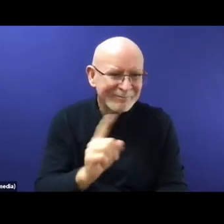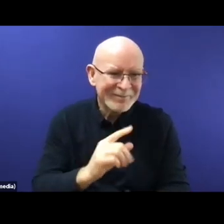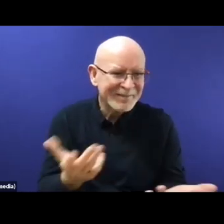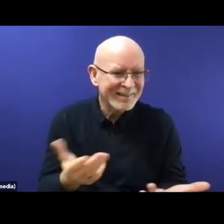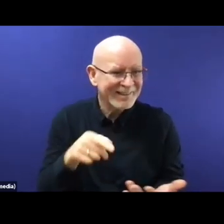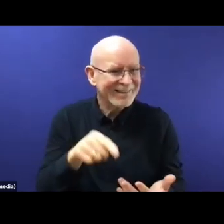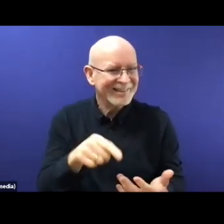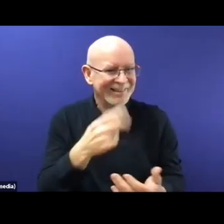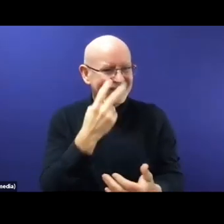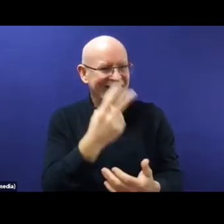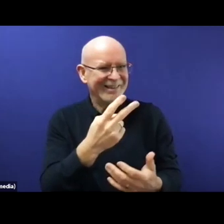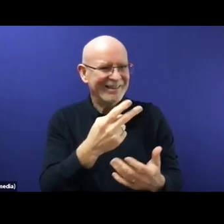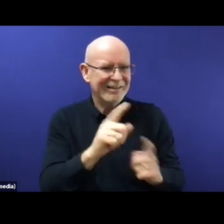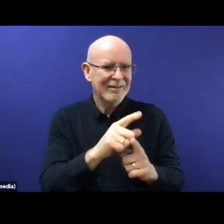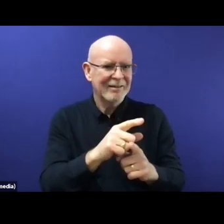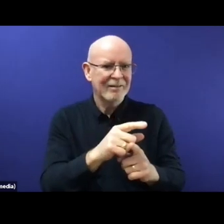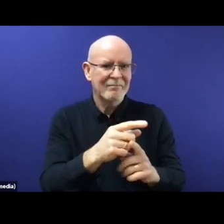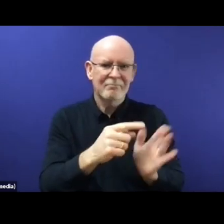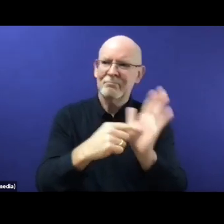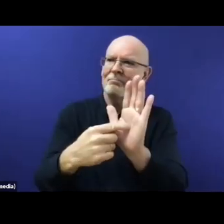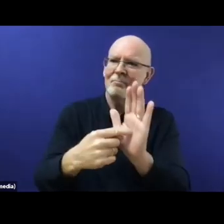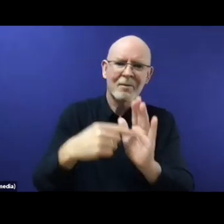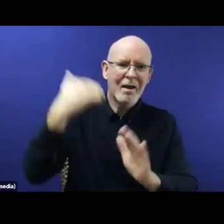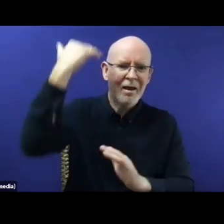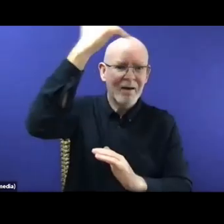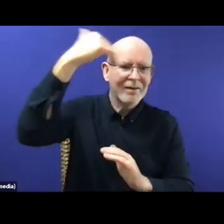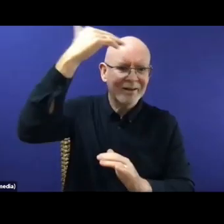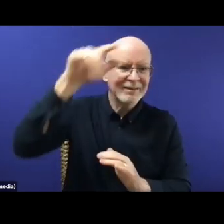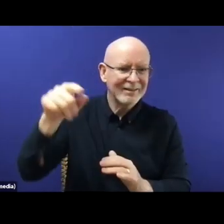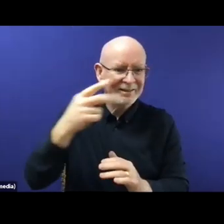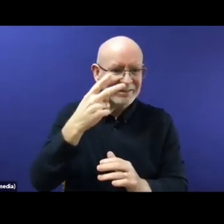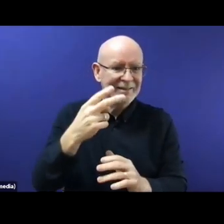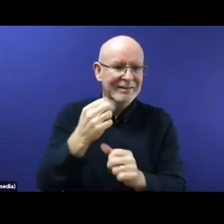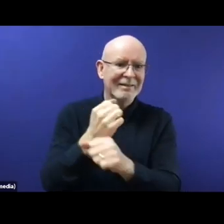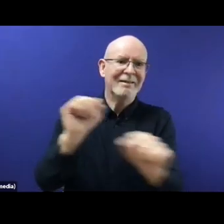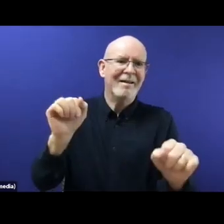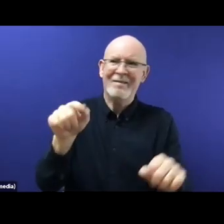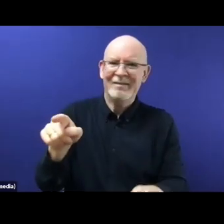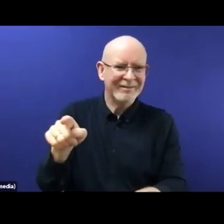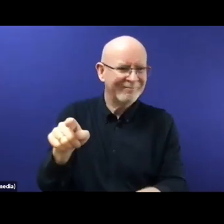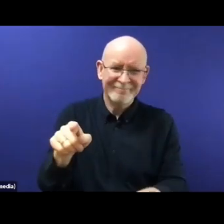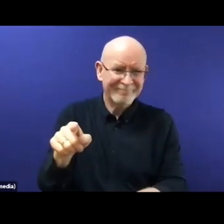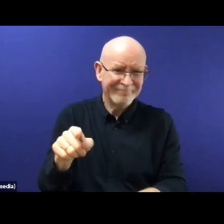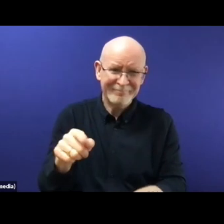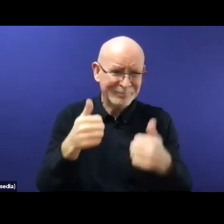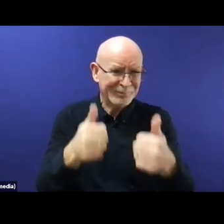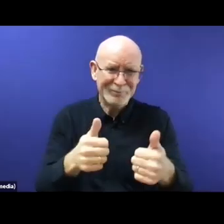how you can make sure what is voluntarily, because the system is not recognizing the need of refugees,